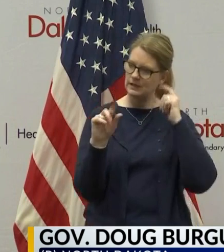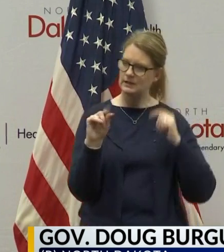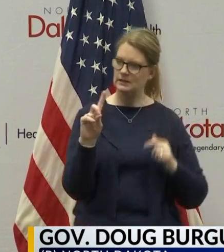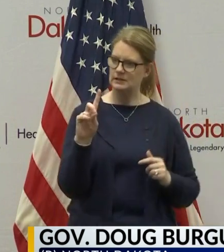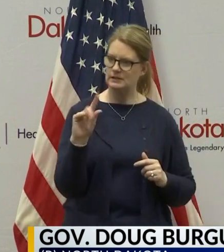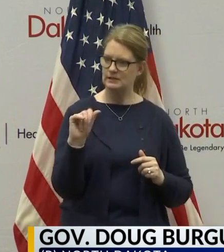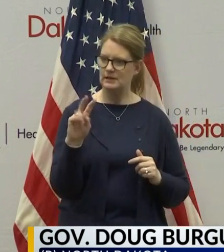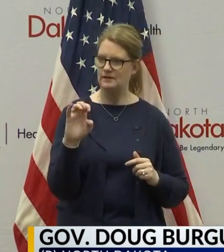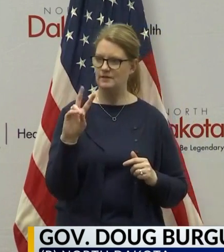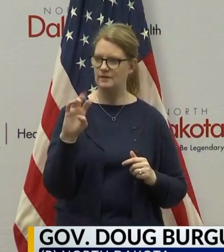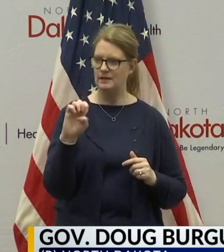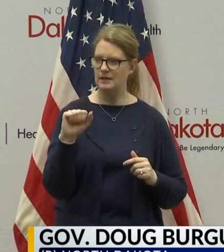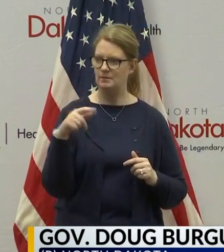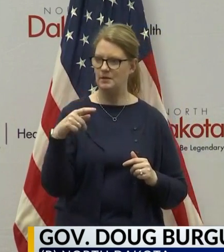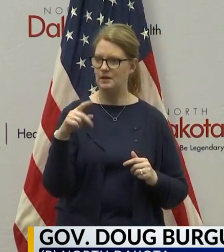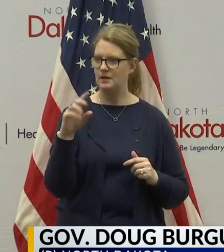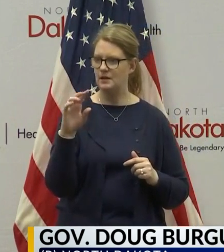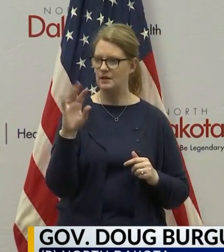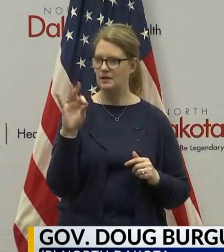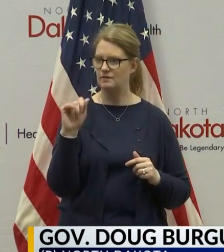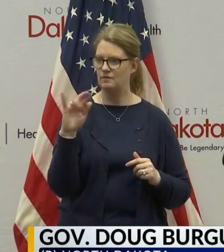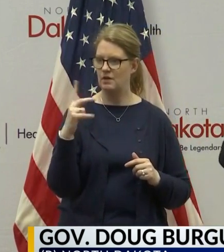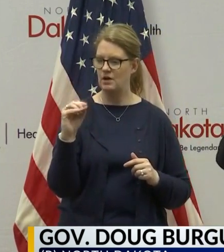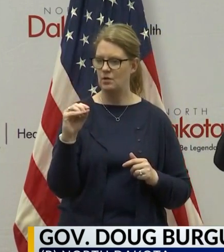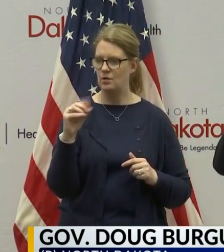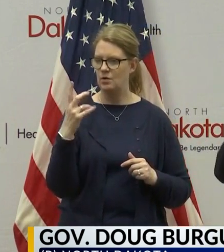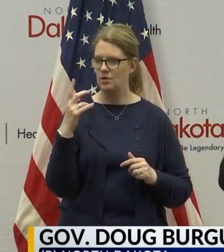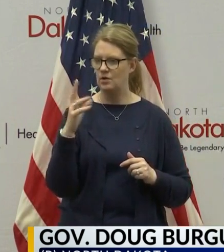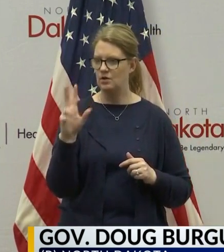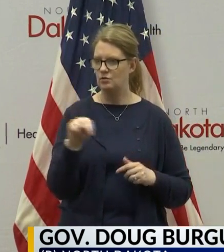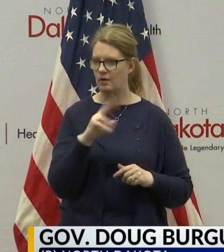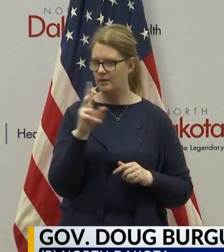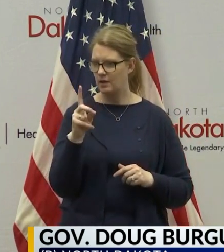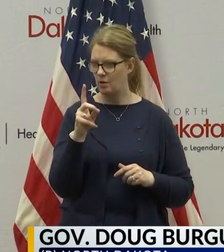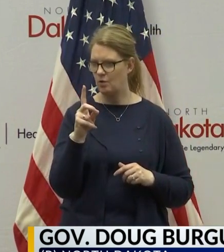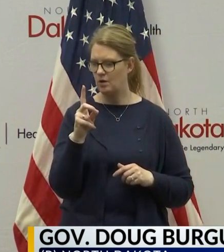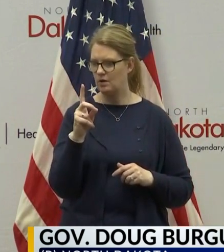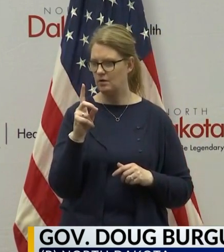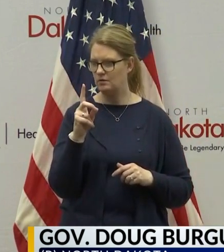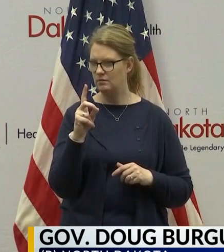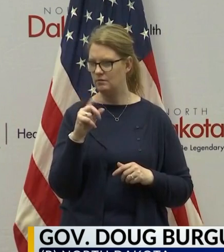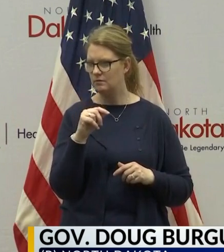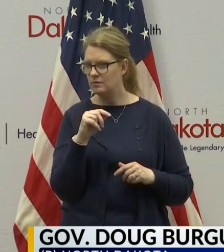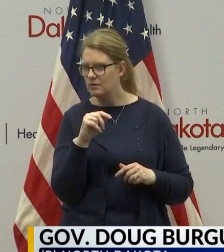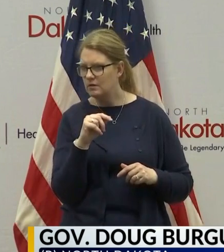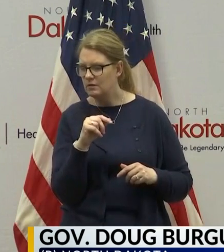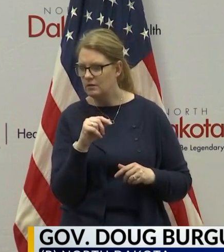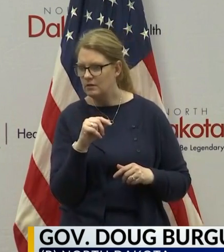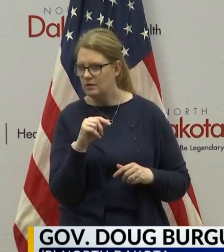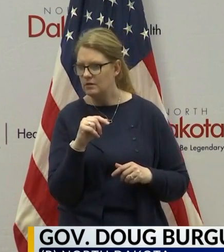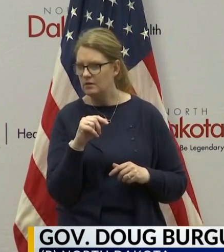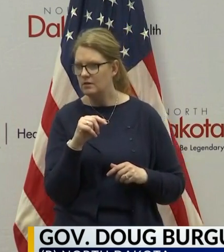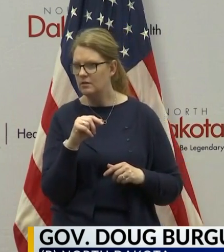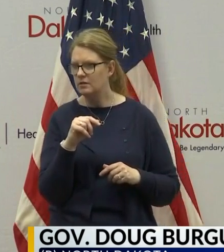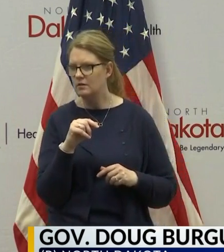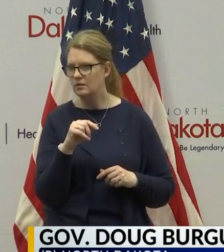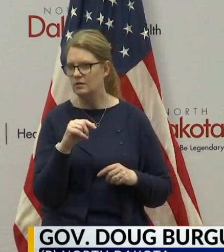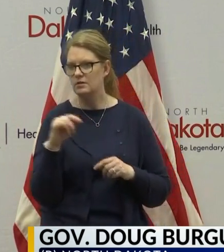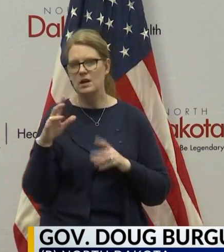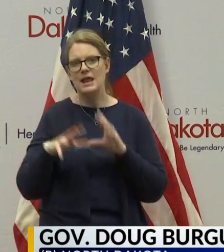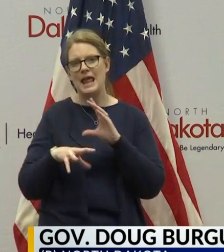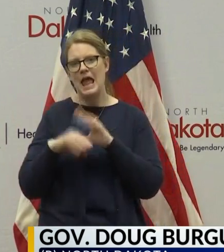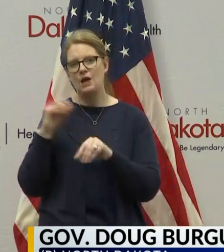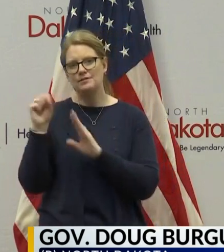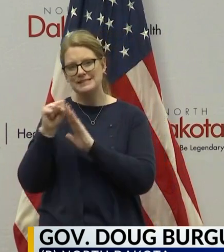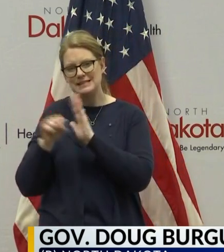Kolpak with BEAP in Fargo. Would you say that the calls for North Dakota to be more restrictive are coming more from out of state or in